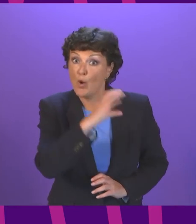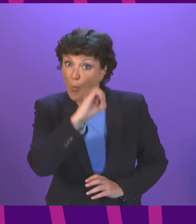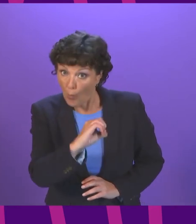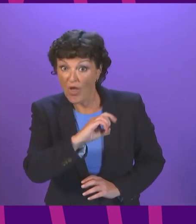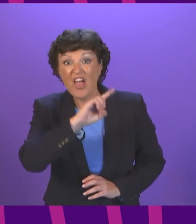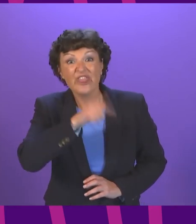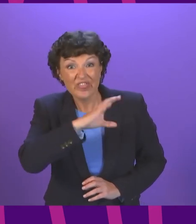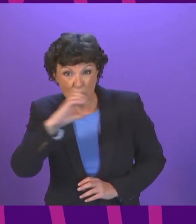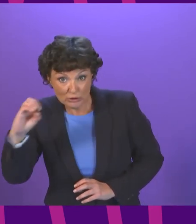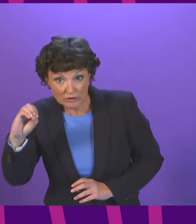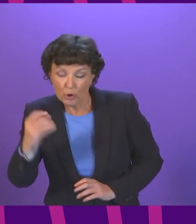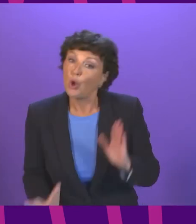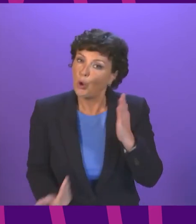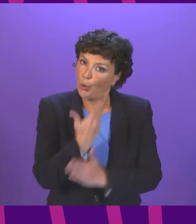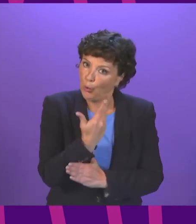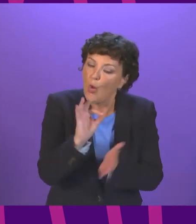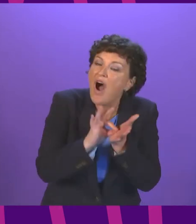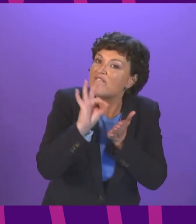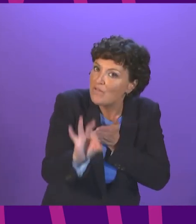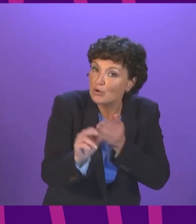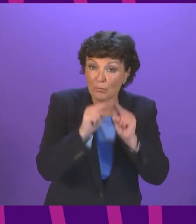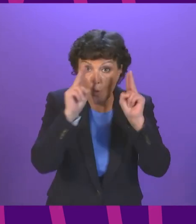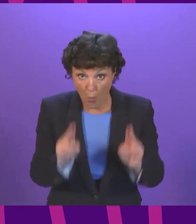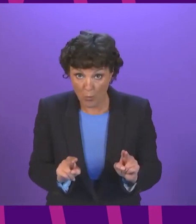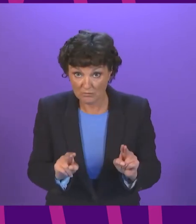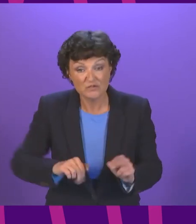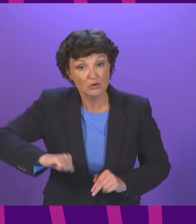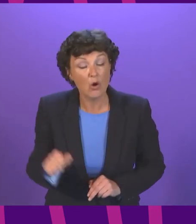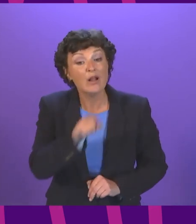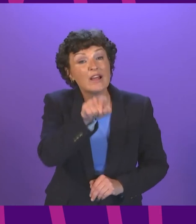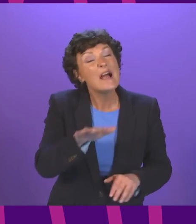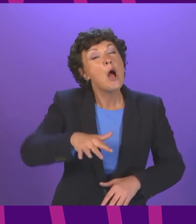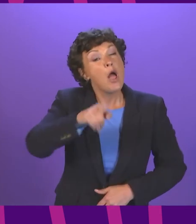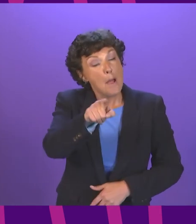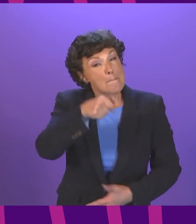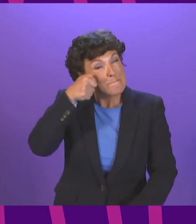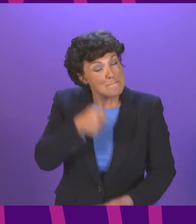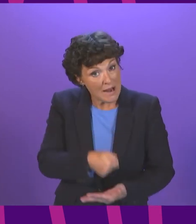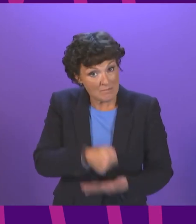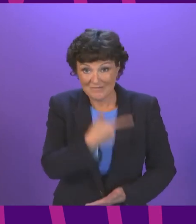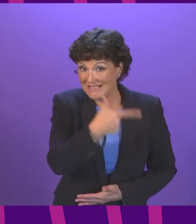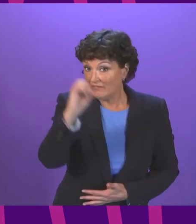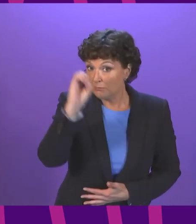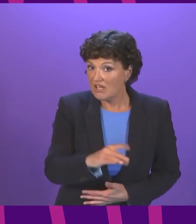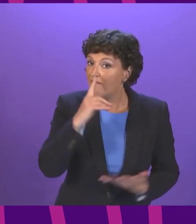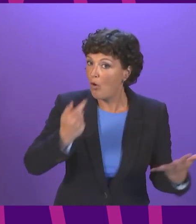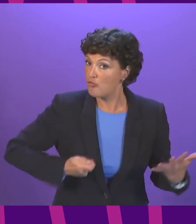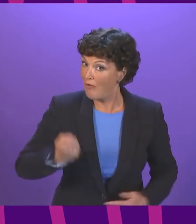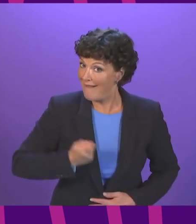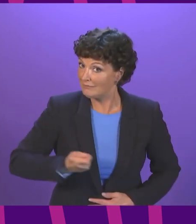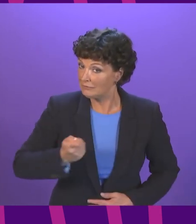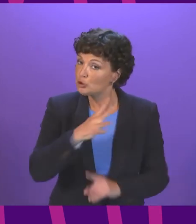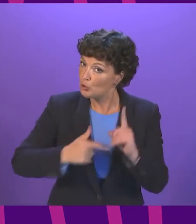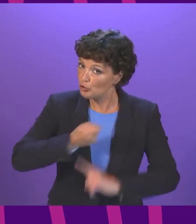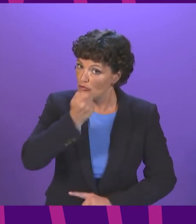homes across Scotland At least 70% of these will be for social rent The Scottish Government funding will support